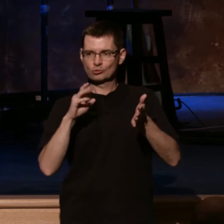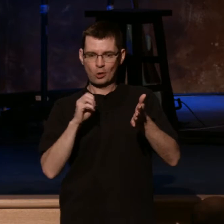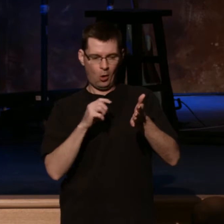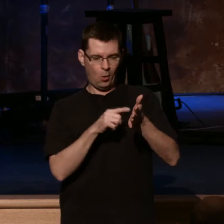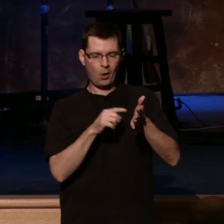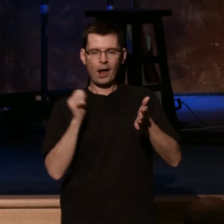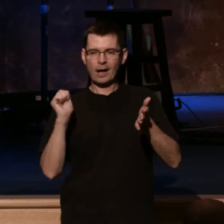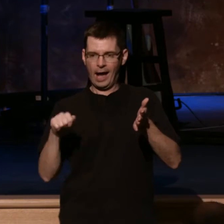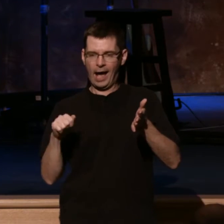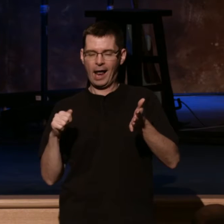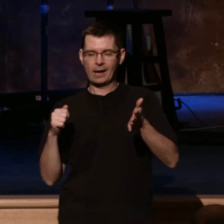you stopped by.